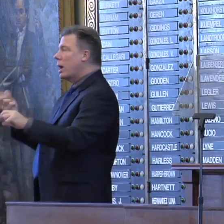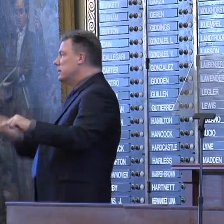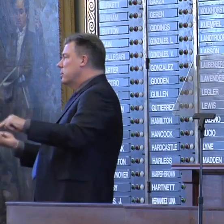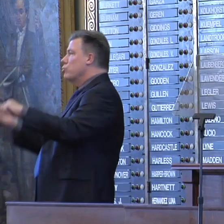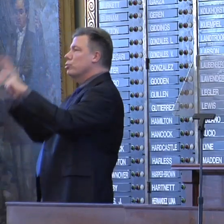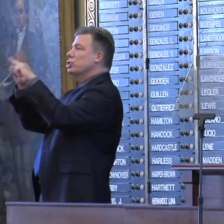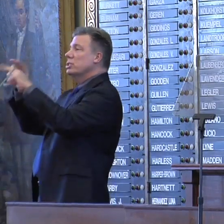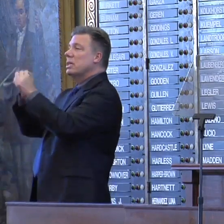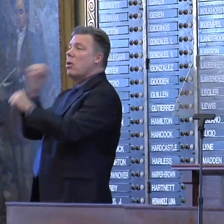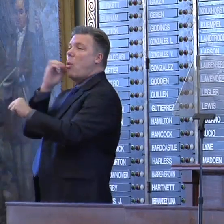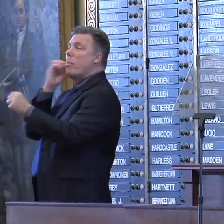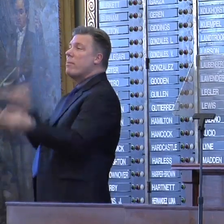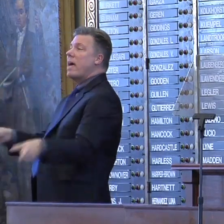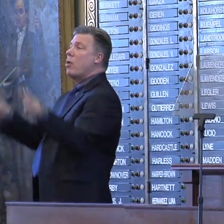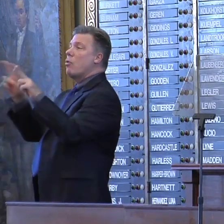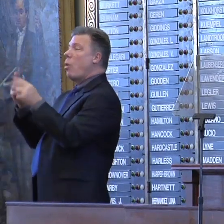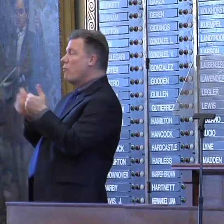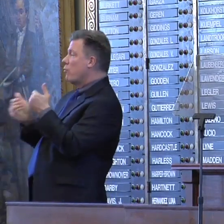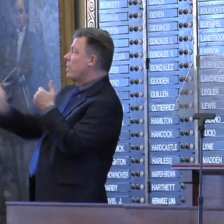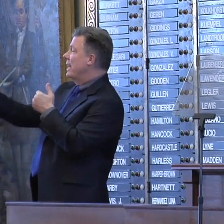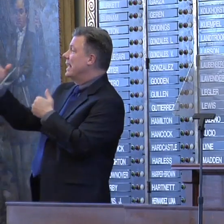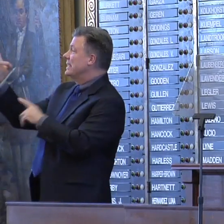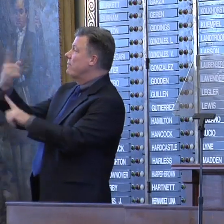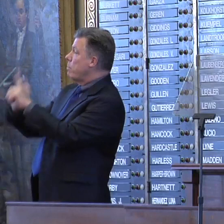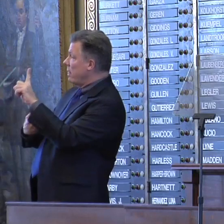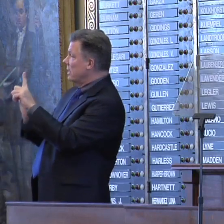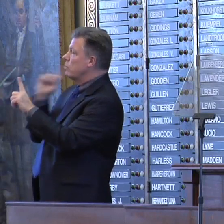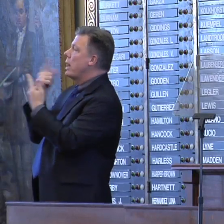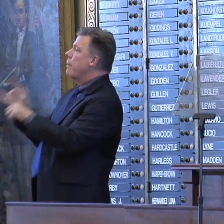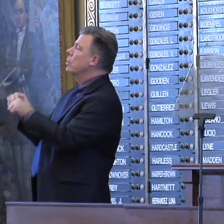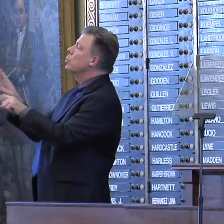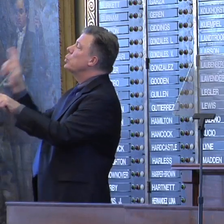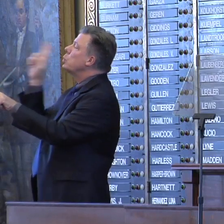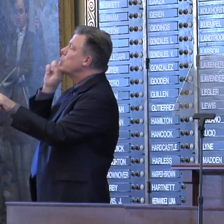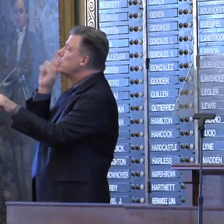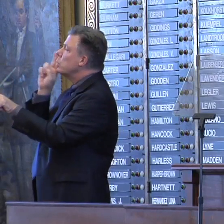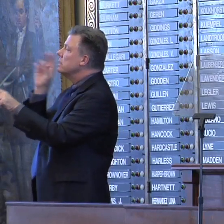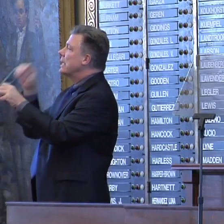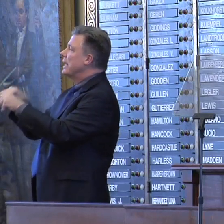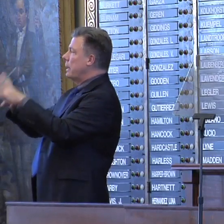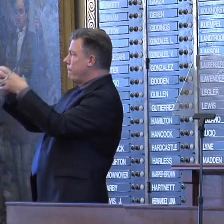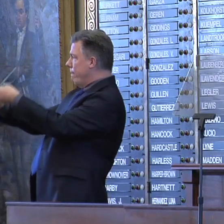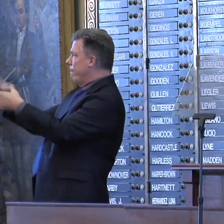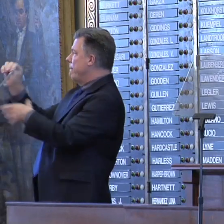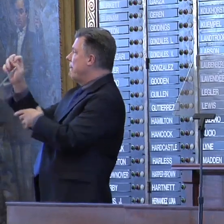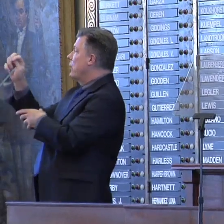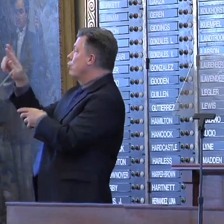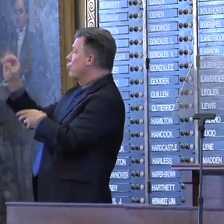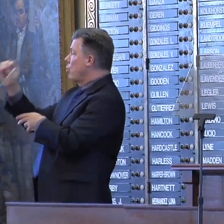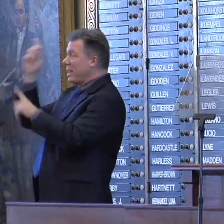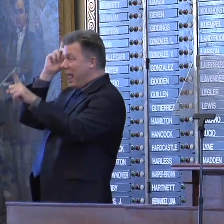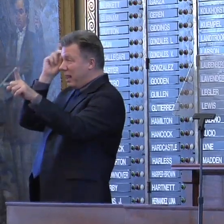values over the next seven months will take place in Houston, in the Metroplex, and in Amarillo.